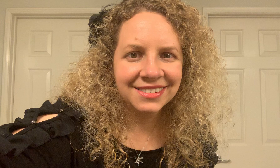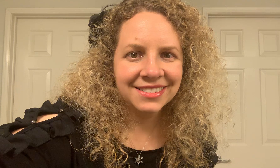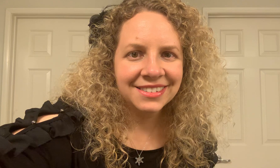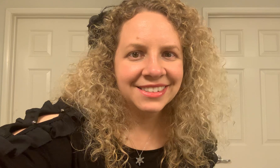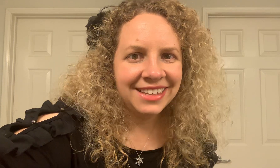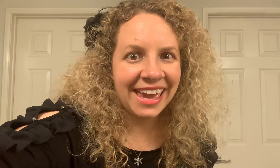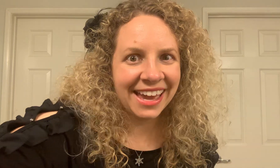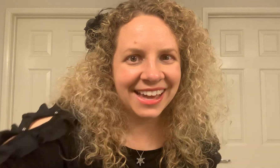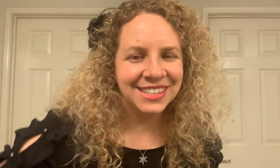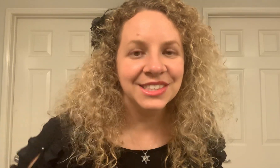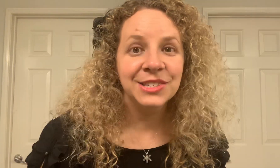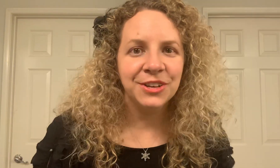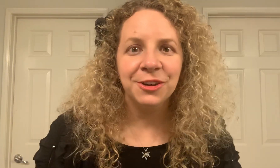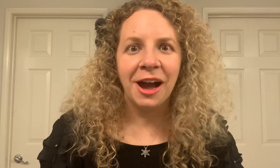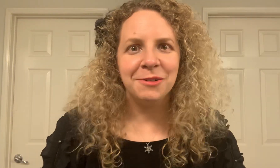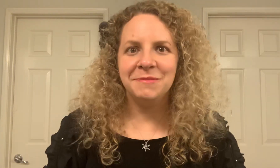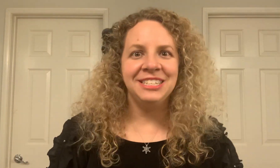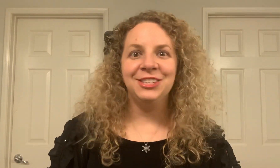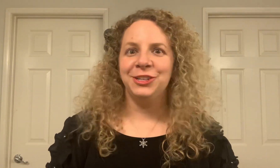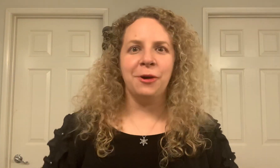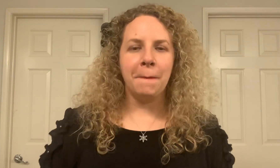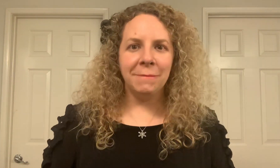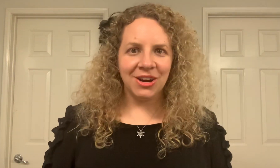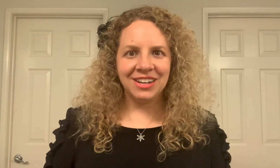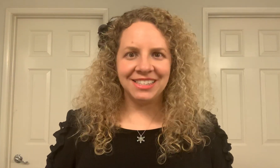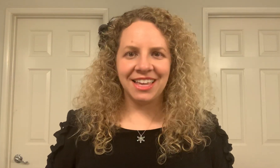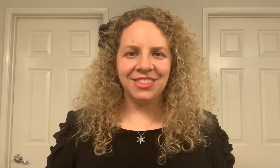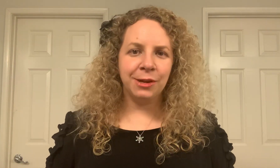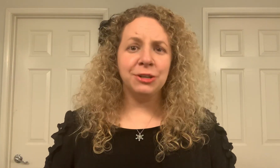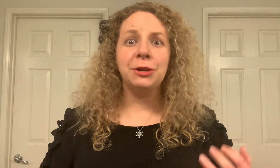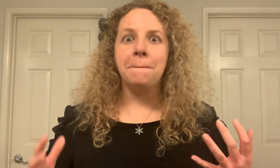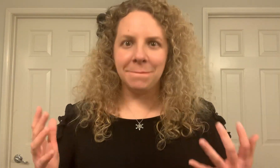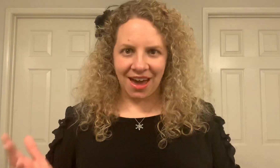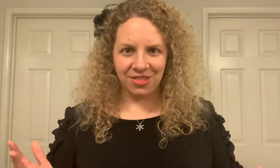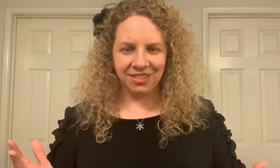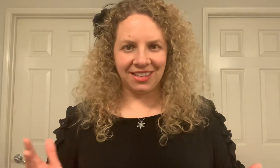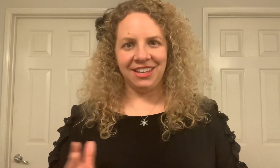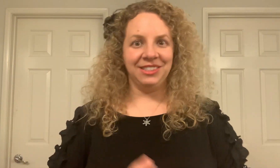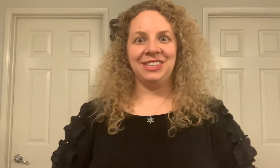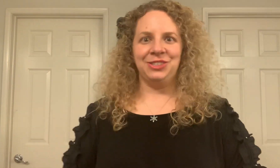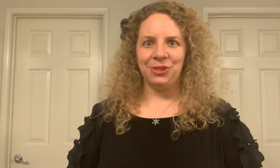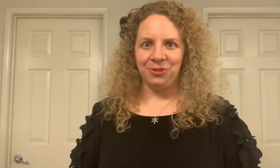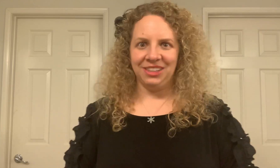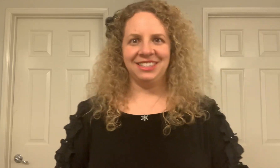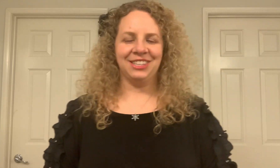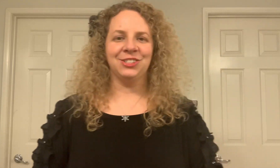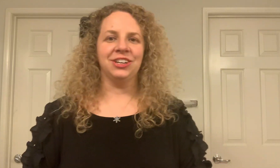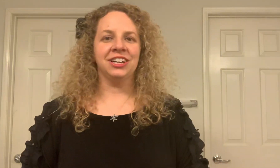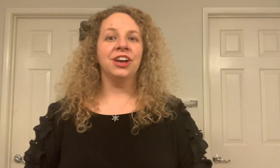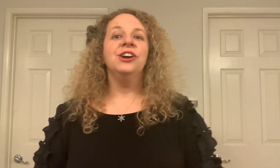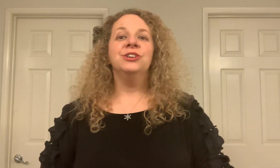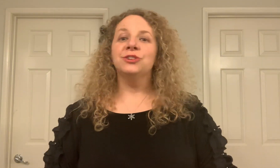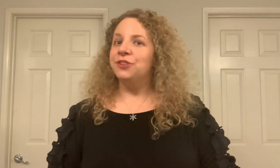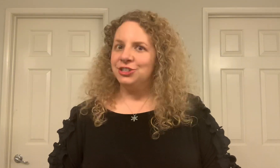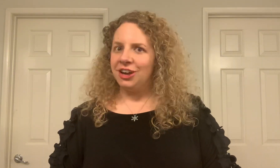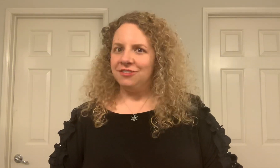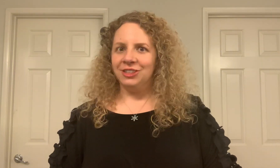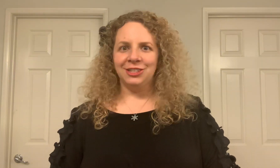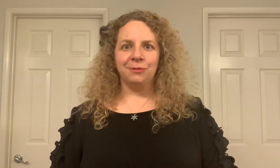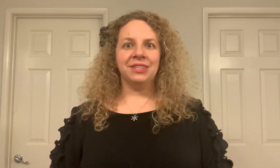Hey guys, in this video I will be teaching American Sign Language math signs. So let's get started. So first off, let's start with